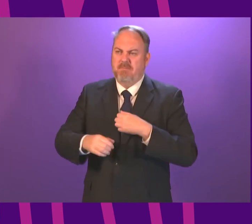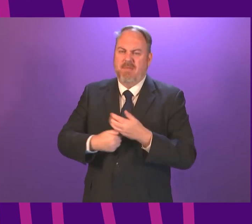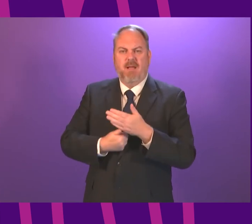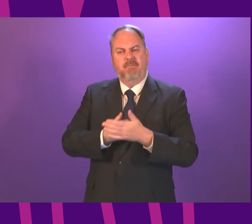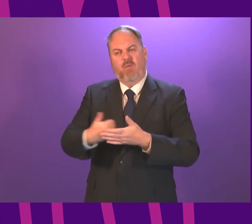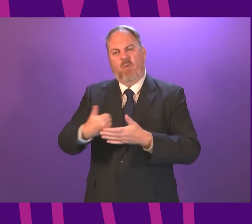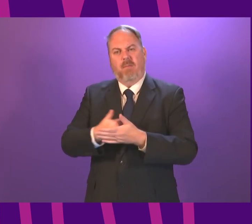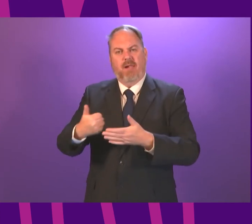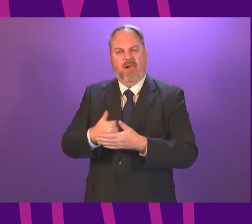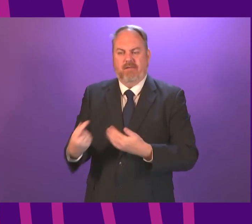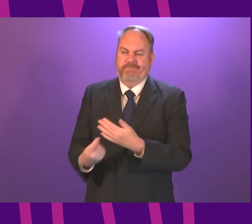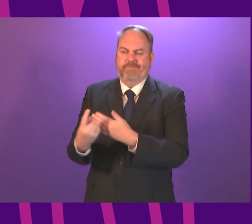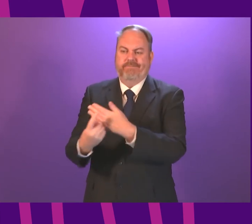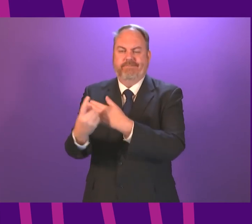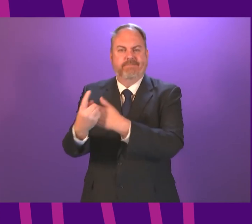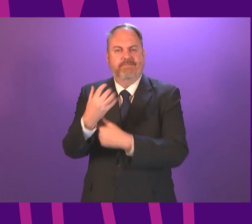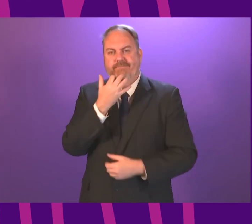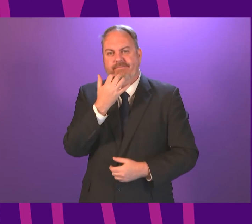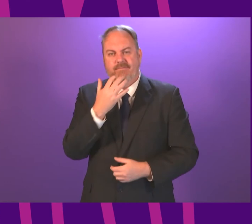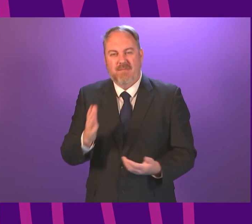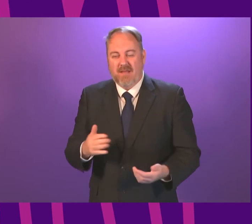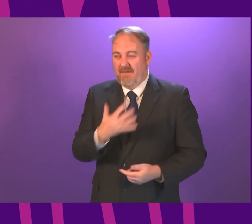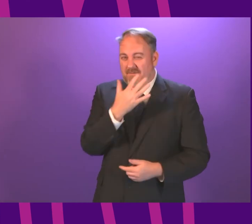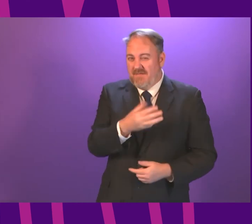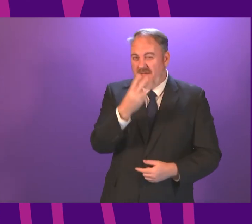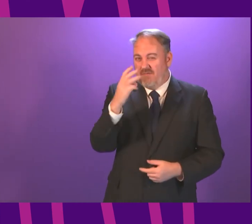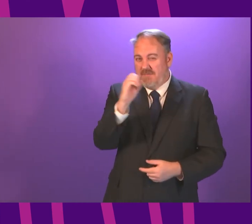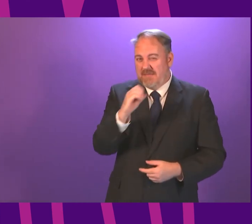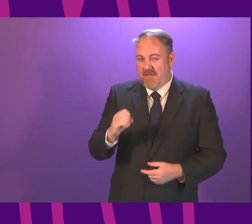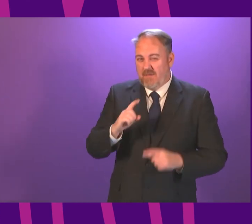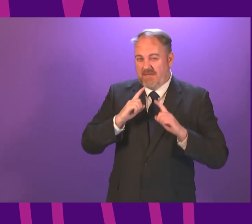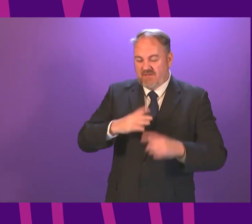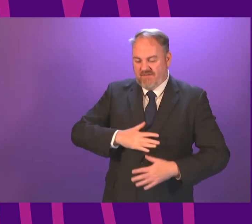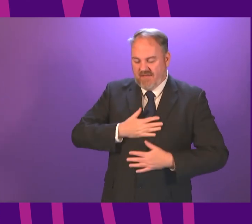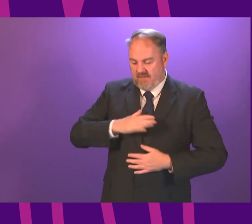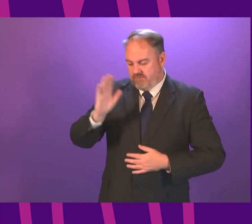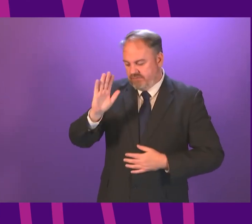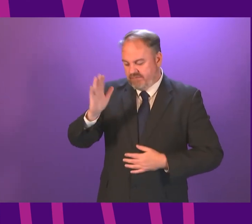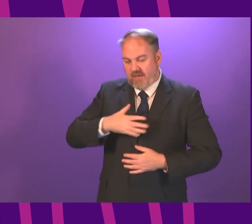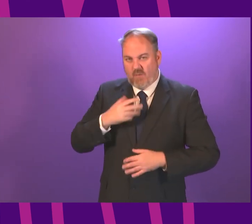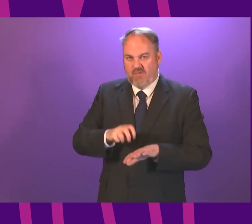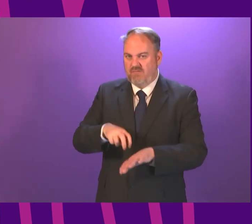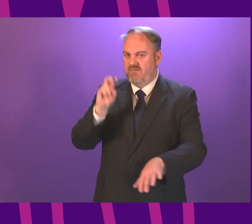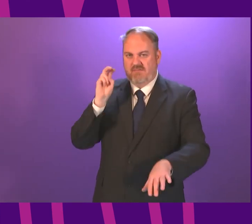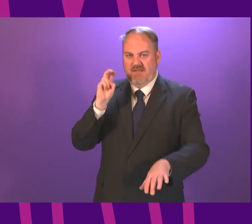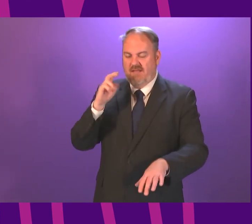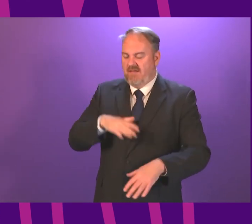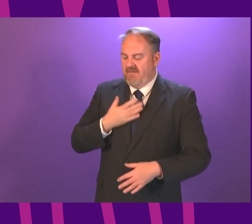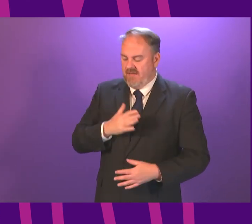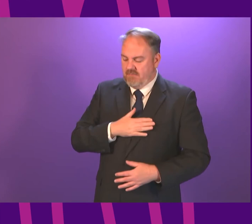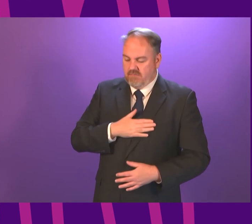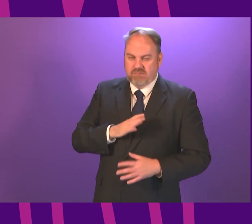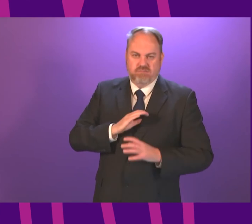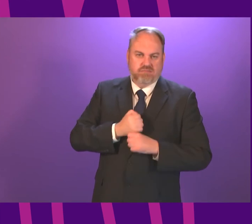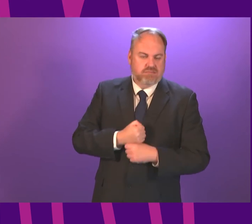survey found 53 per cent of teachers considered leaving the profession in the last year feeling demoralised,